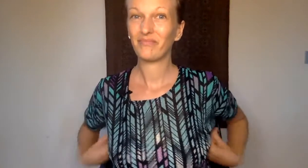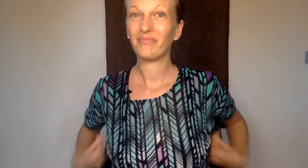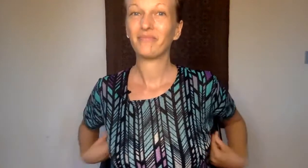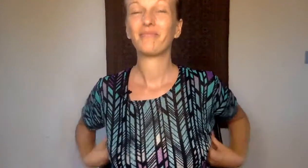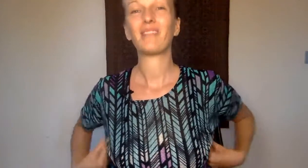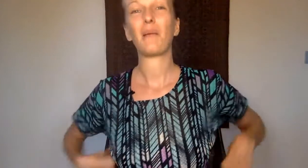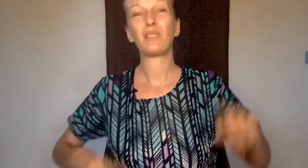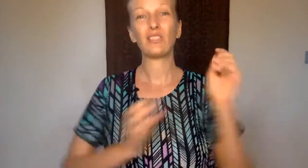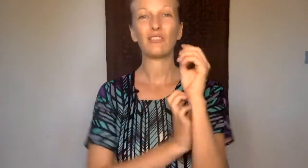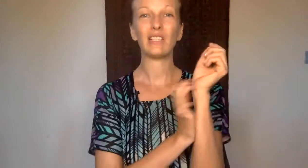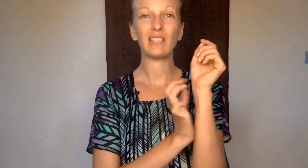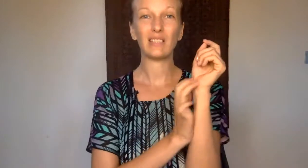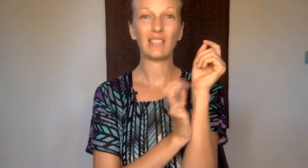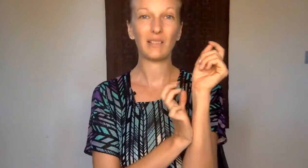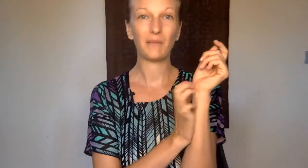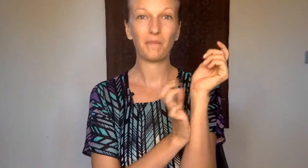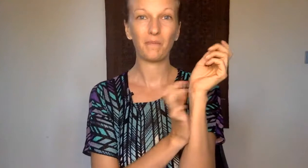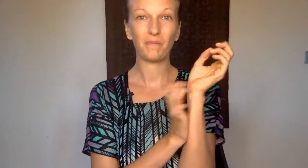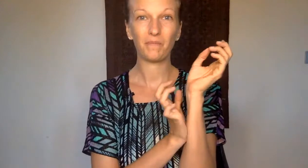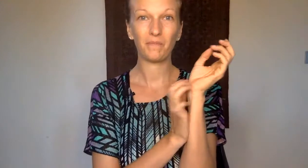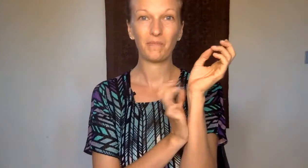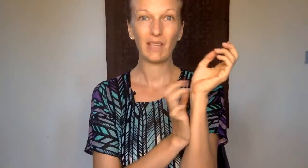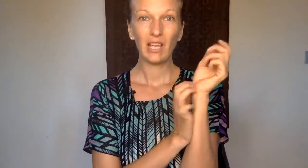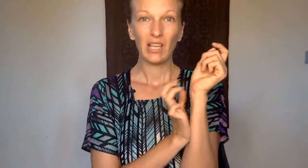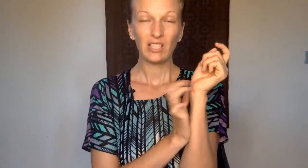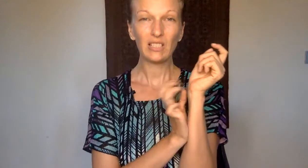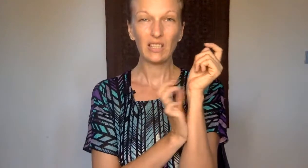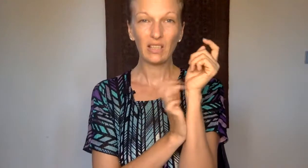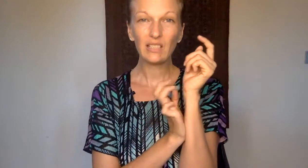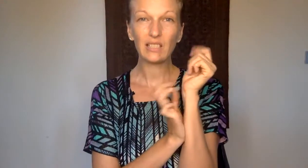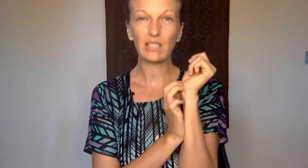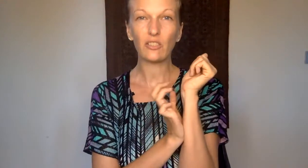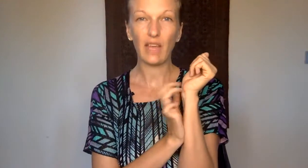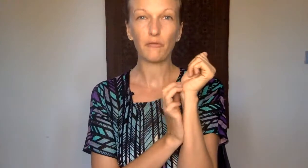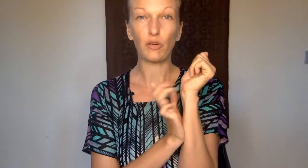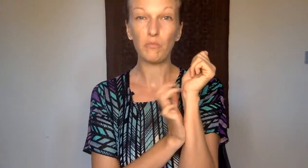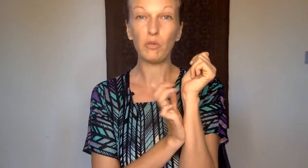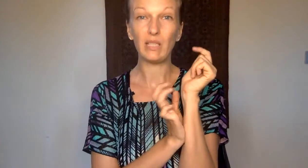Tapping to the wrist. Just consider that for a moment.